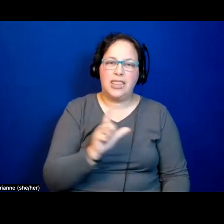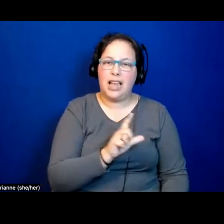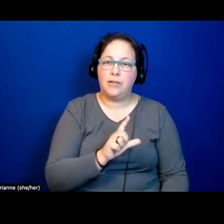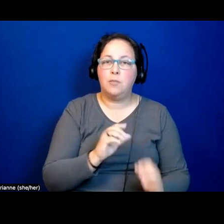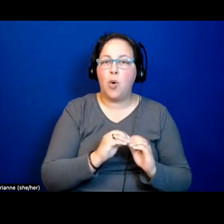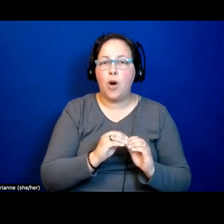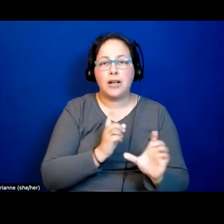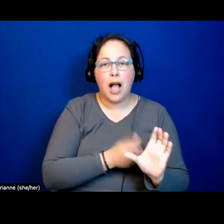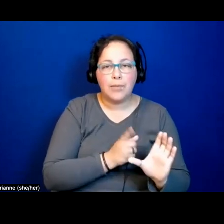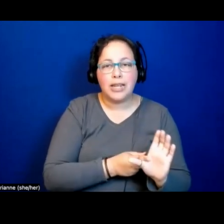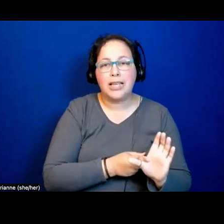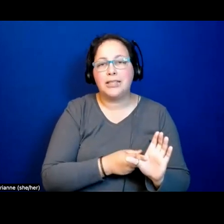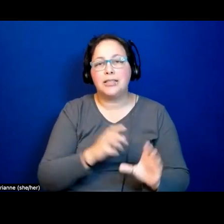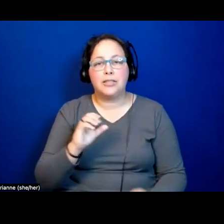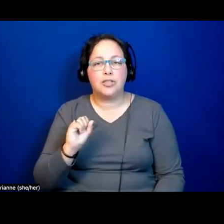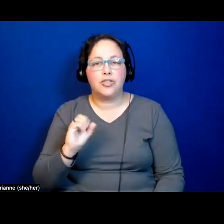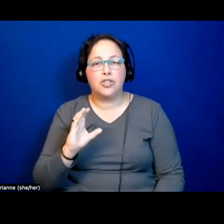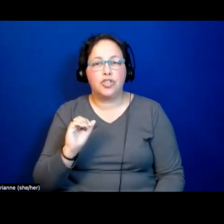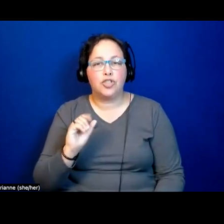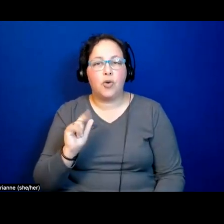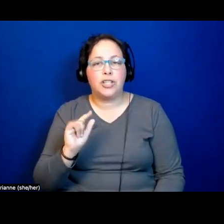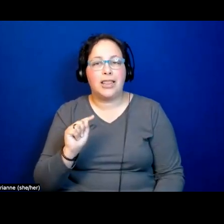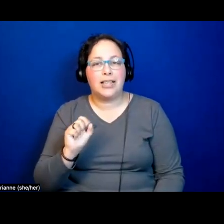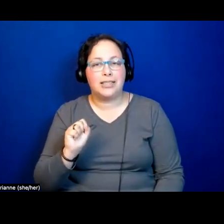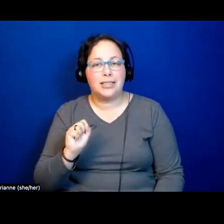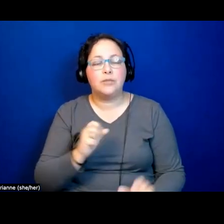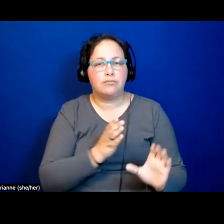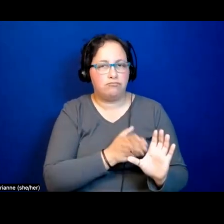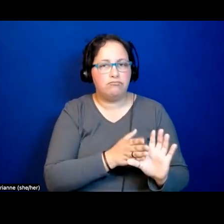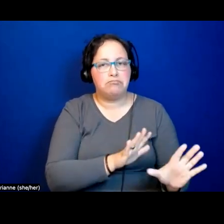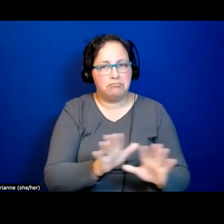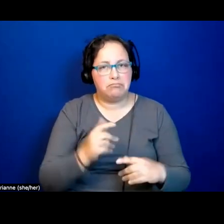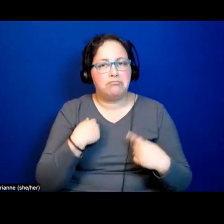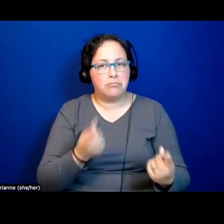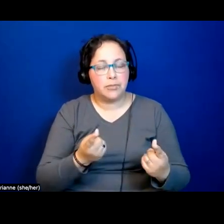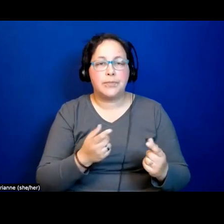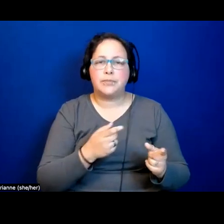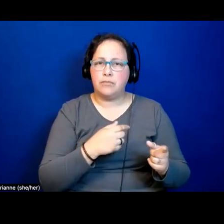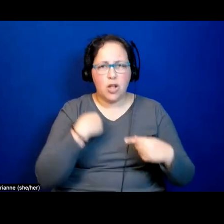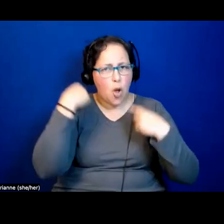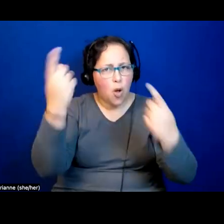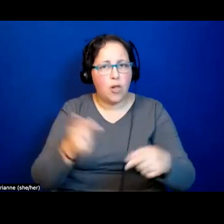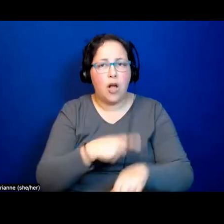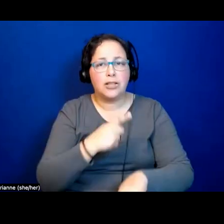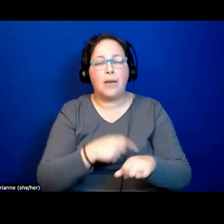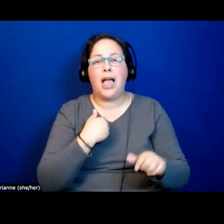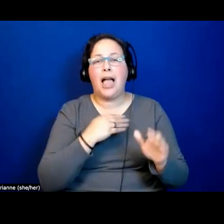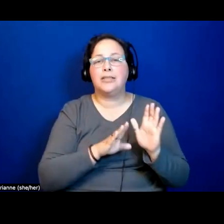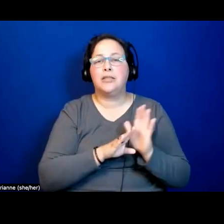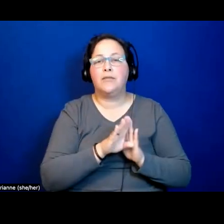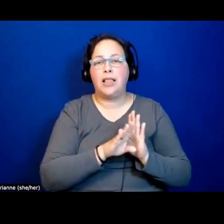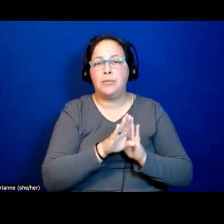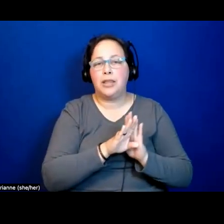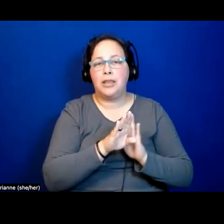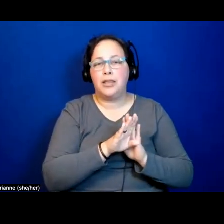for a very long time, has had a development agenda, not growth,